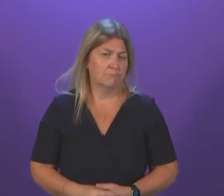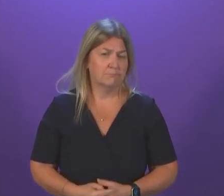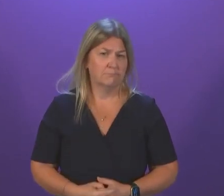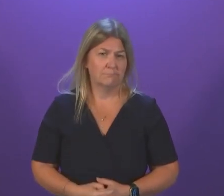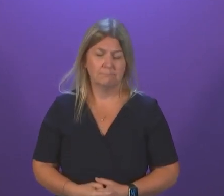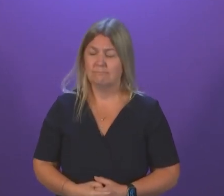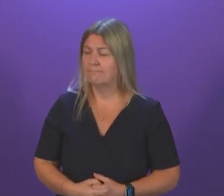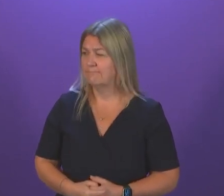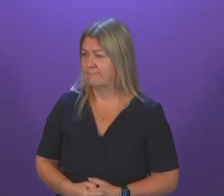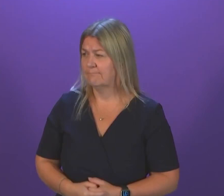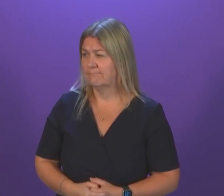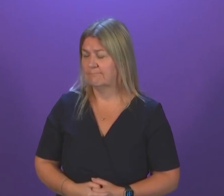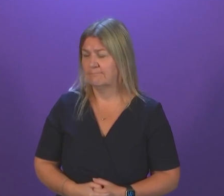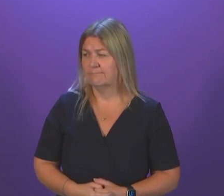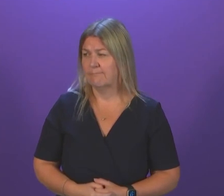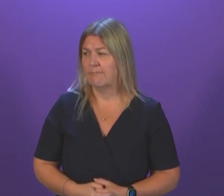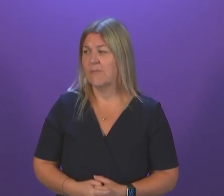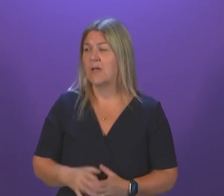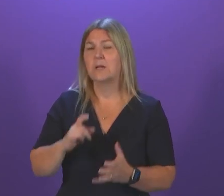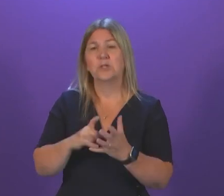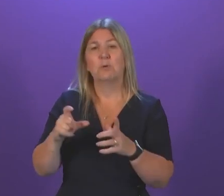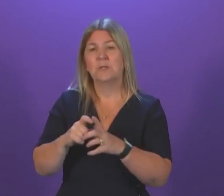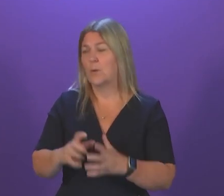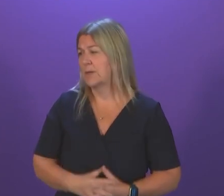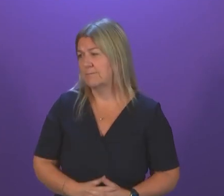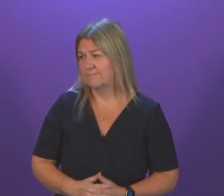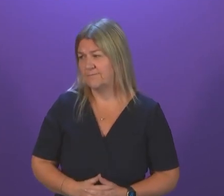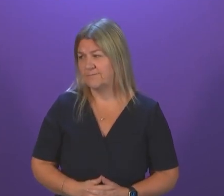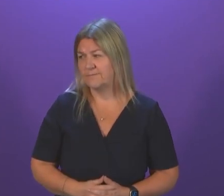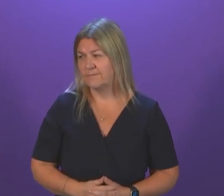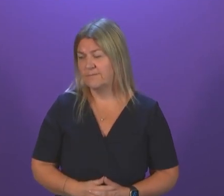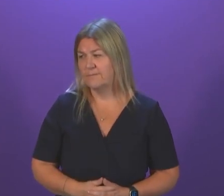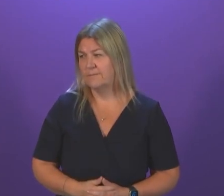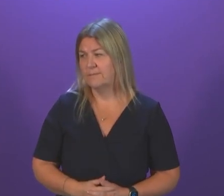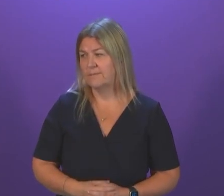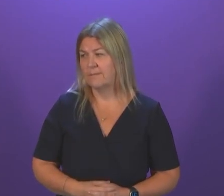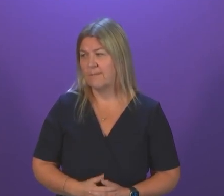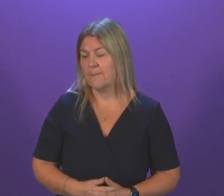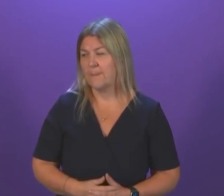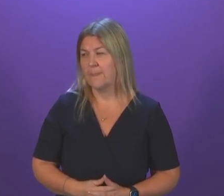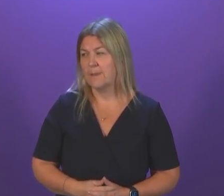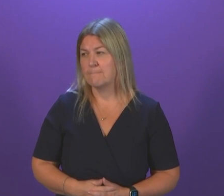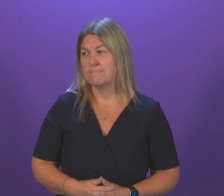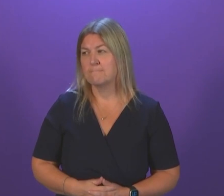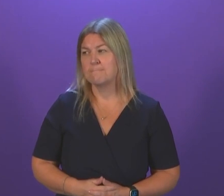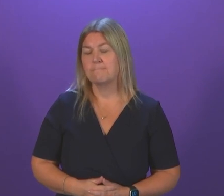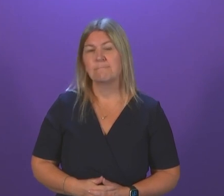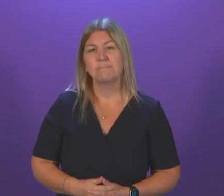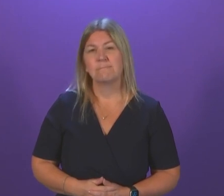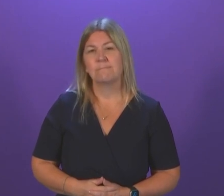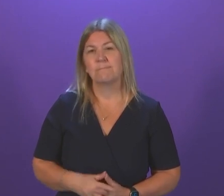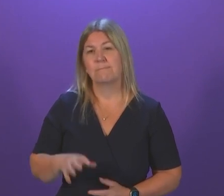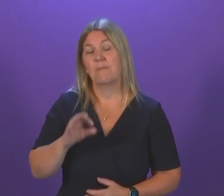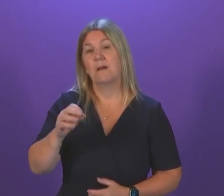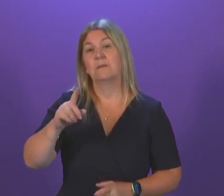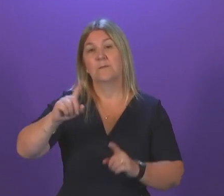Question number three, Sharon Dowie. Thank you, Presiding Officer. To ask the First Minister whether she will provide an update on